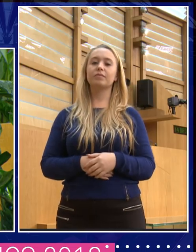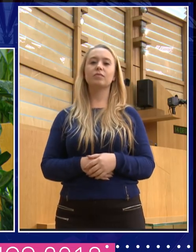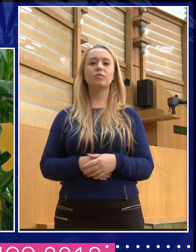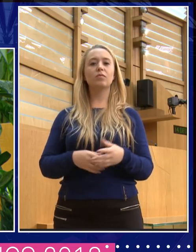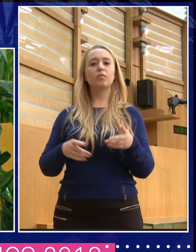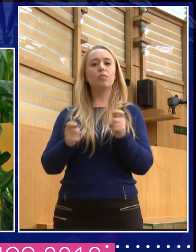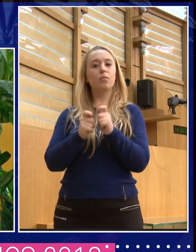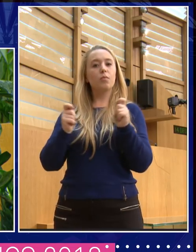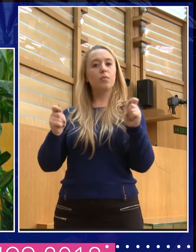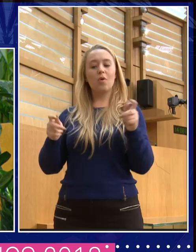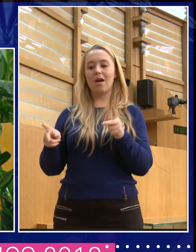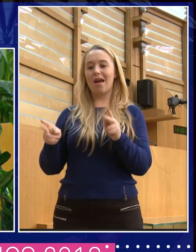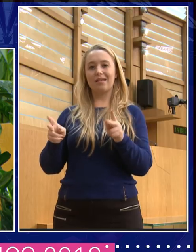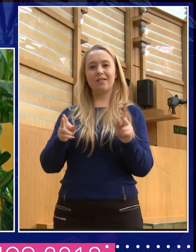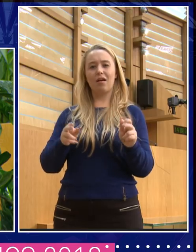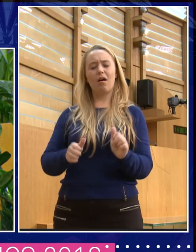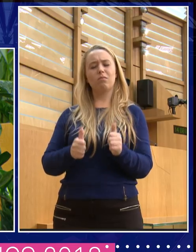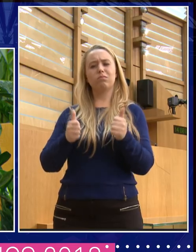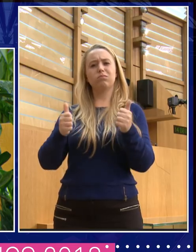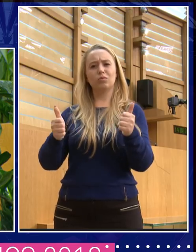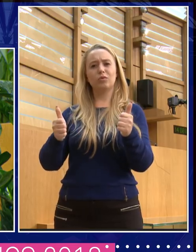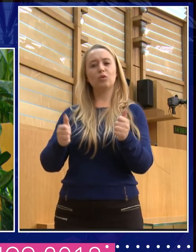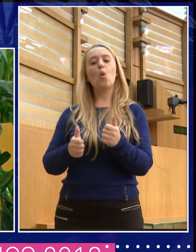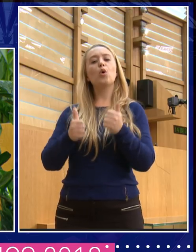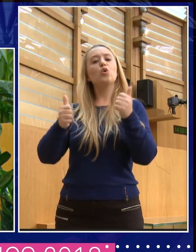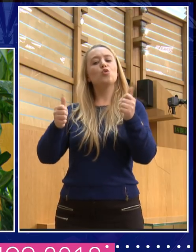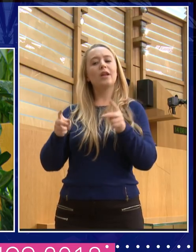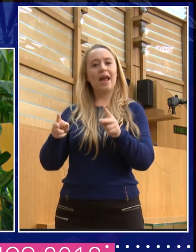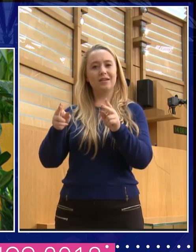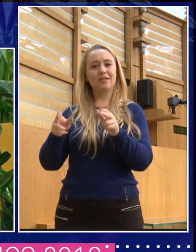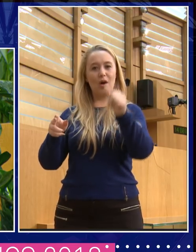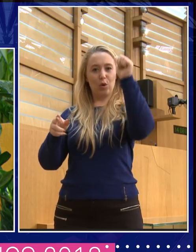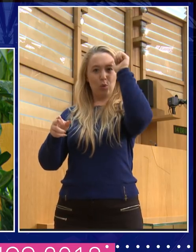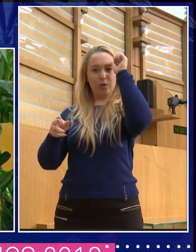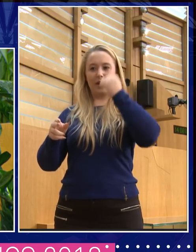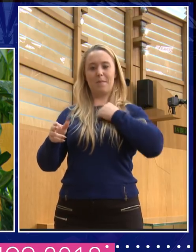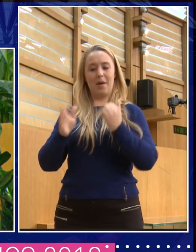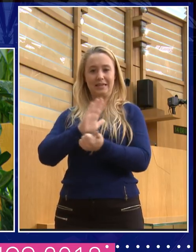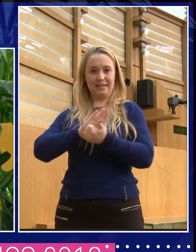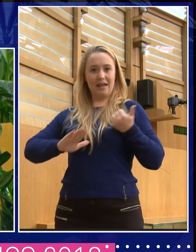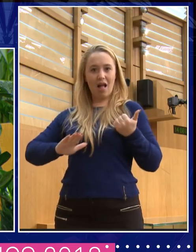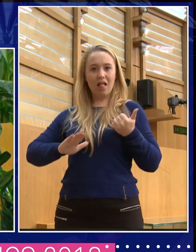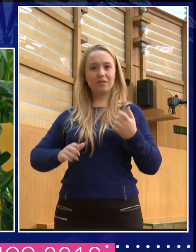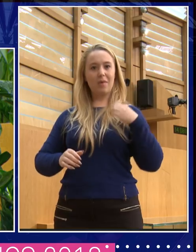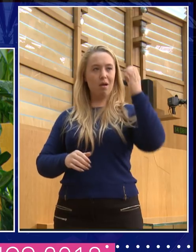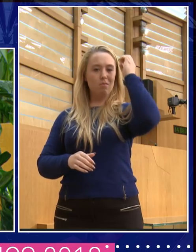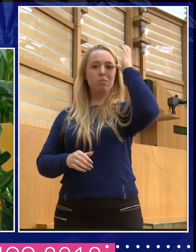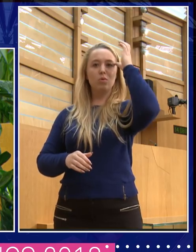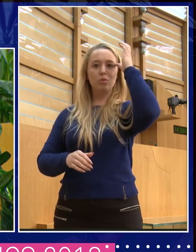the mark of the really good literary editor is that they know what you'd be good at talking about and they know what you want to talk about,